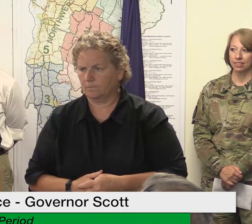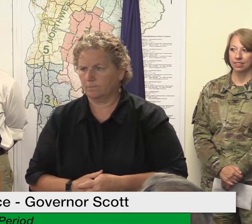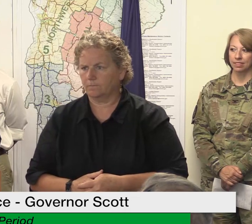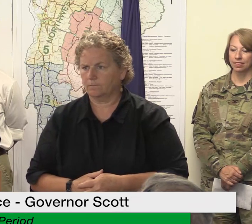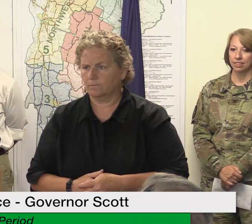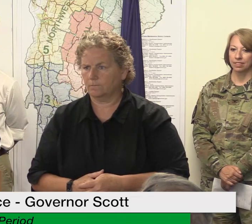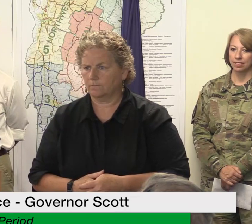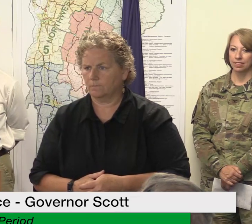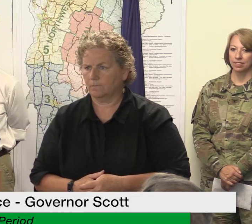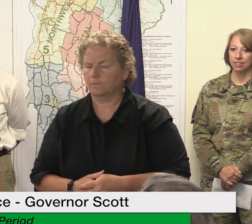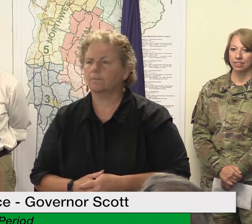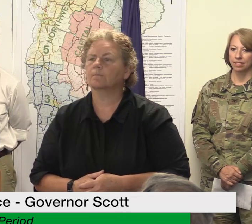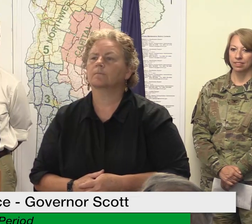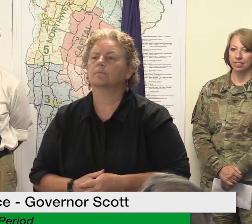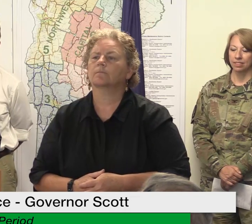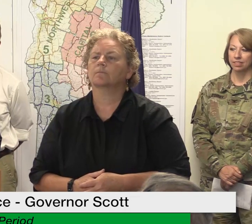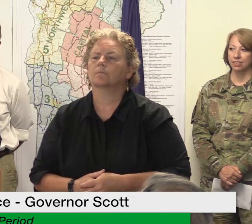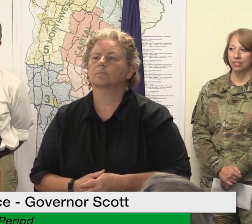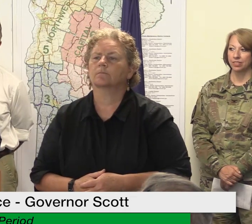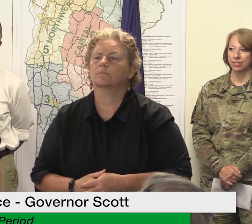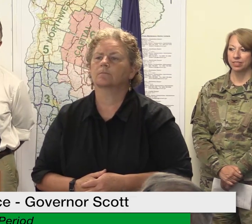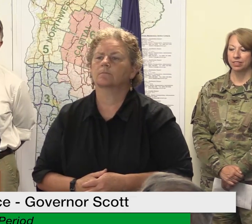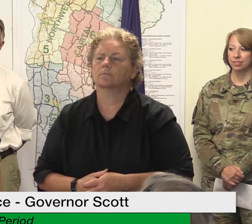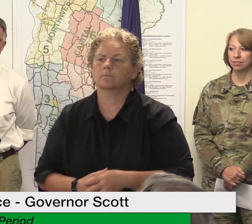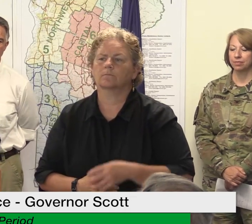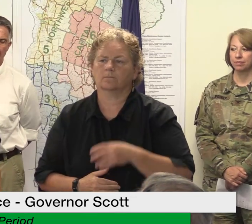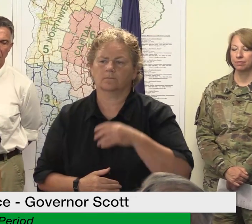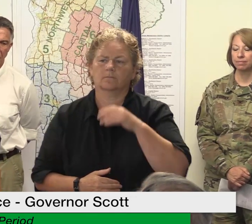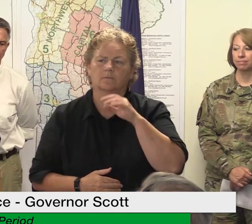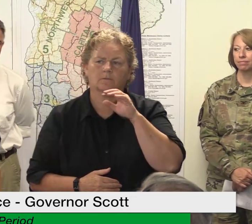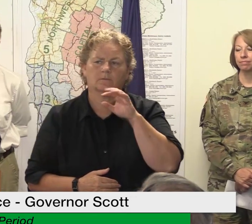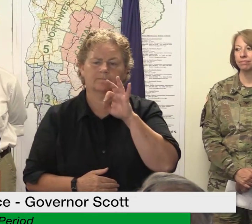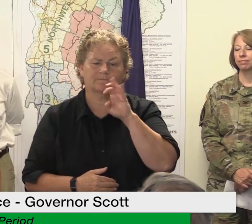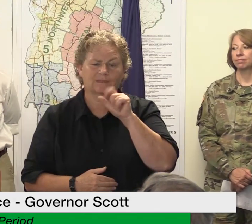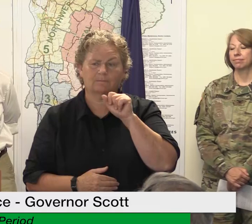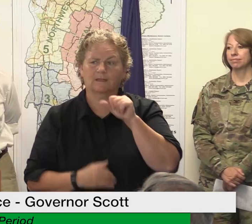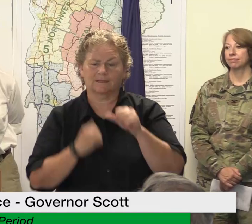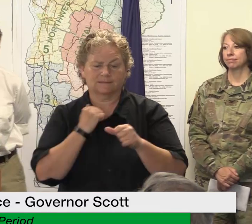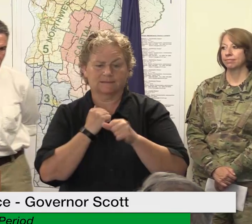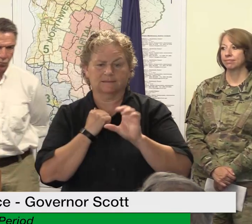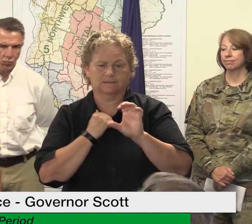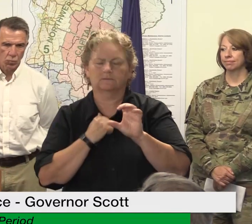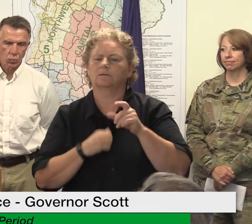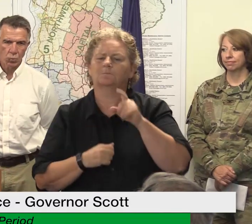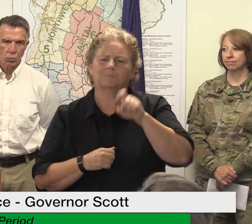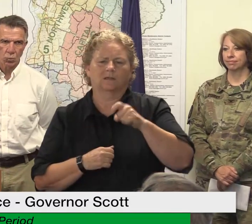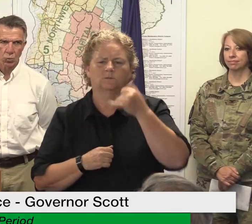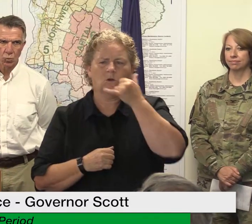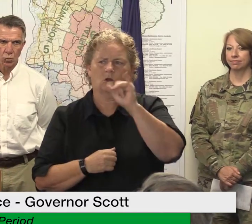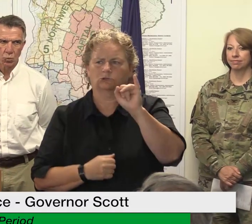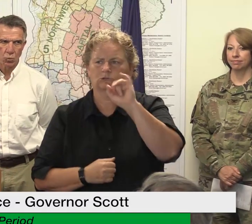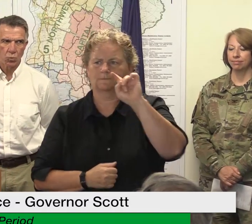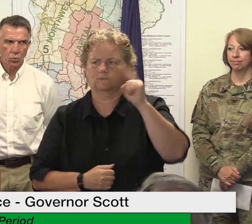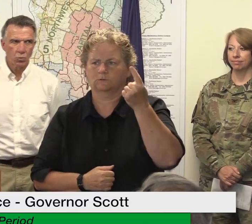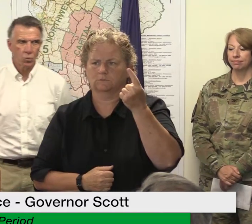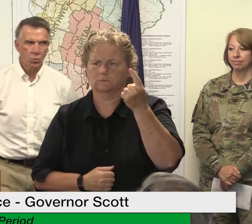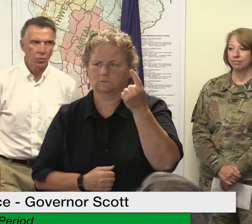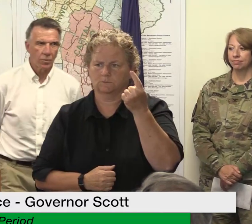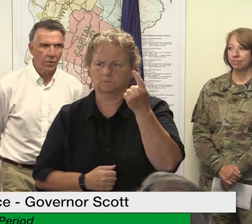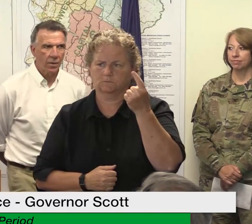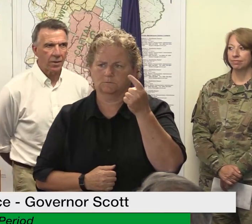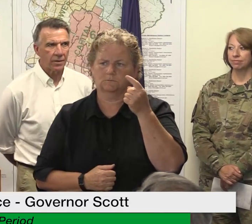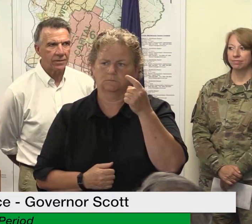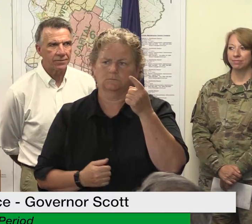notify your insurance company and have that adjudicated whether whether they pay you or not you know we need to see that